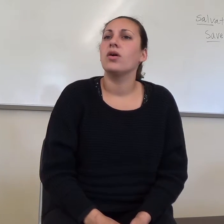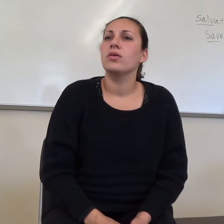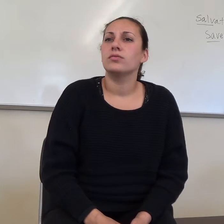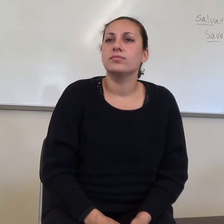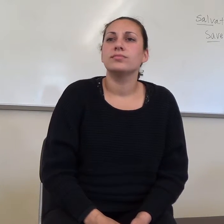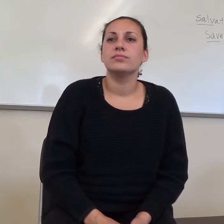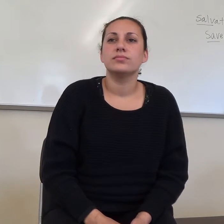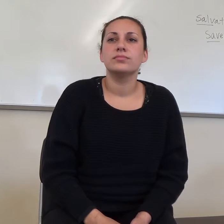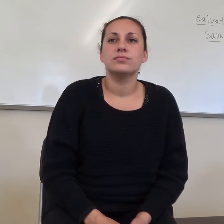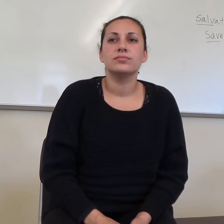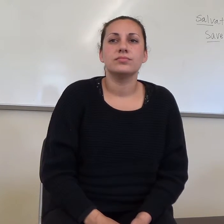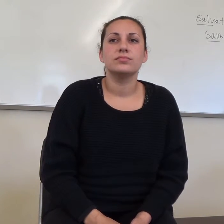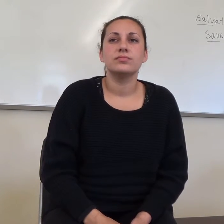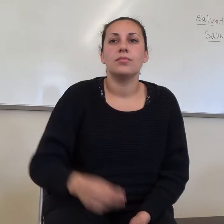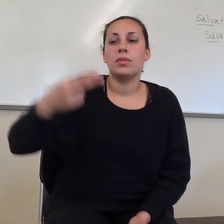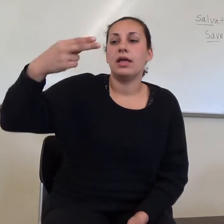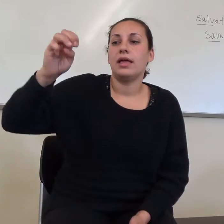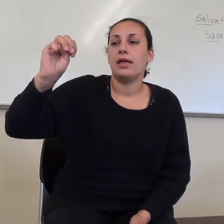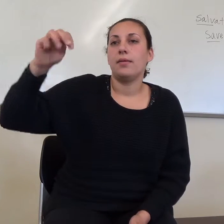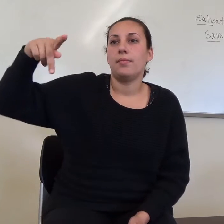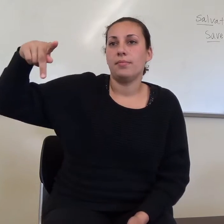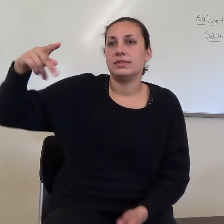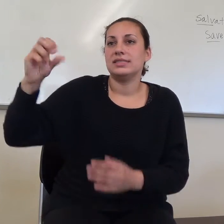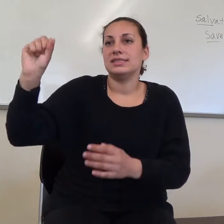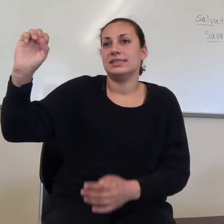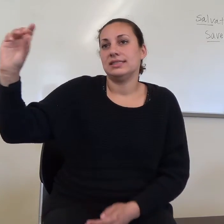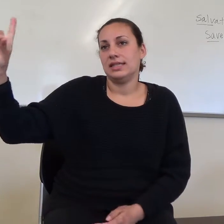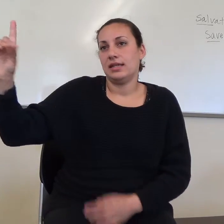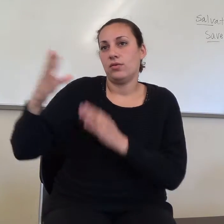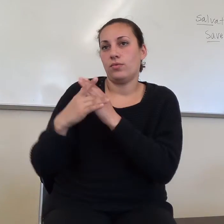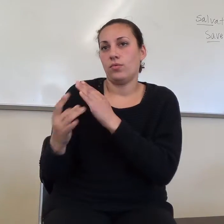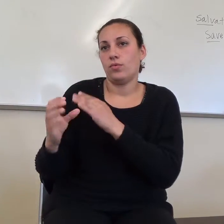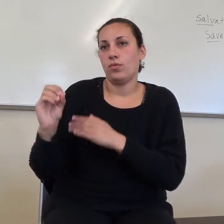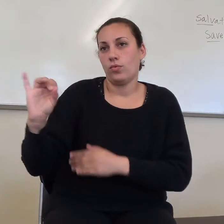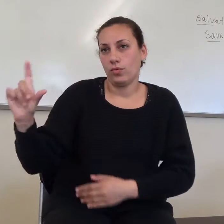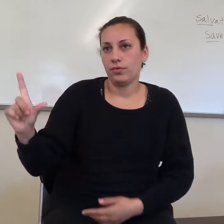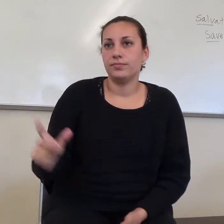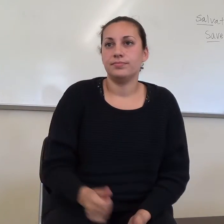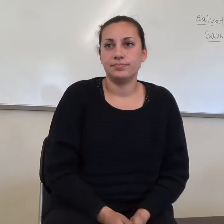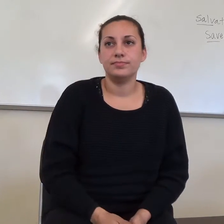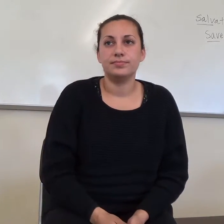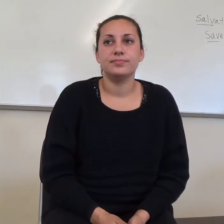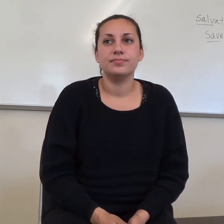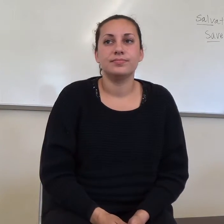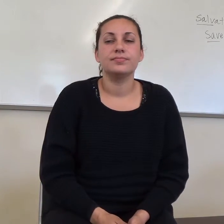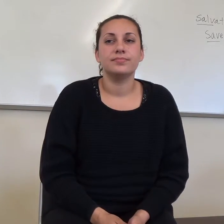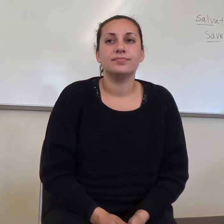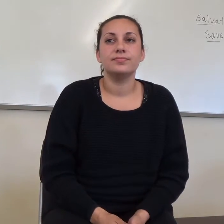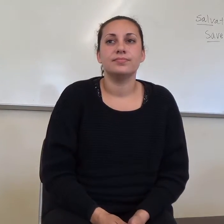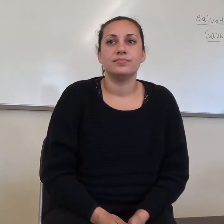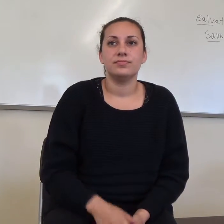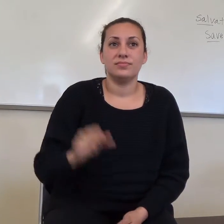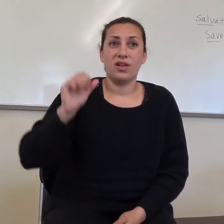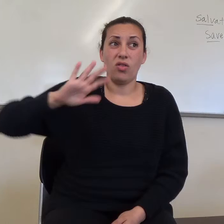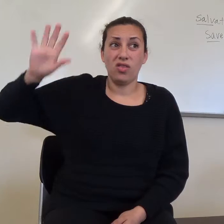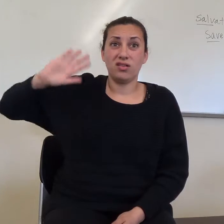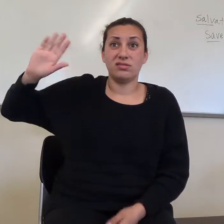Who am I? Okay, yeah. This is where we get into some trouble here. This,